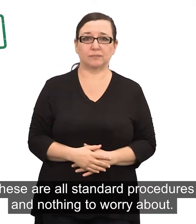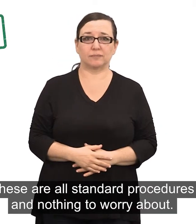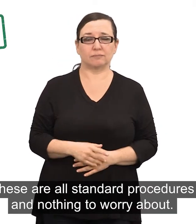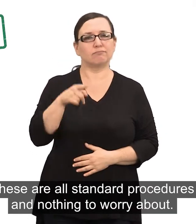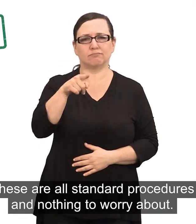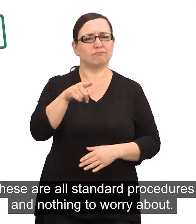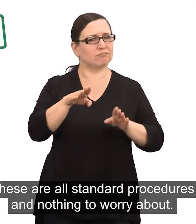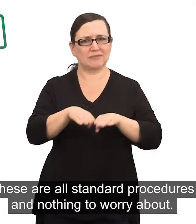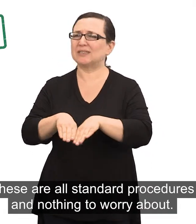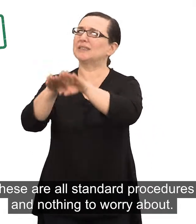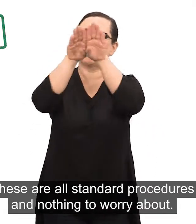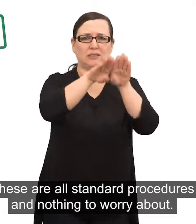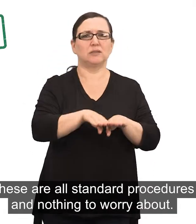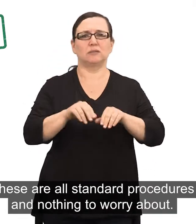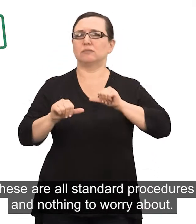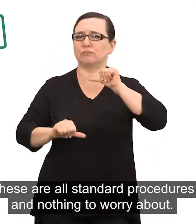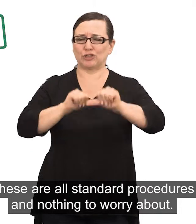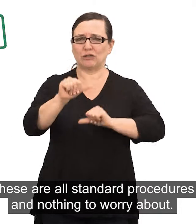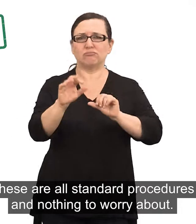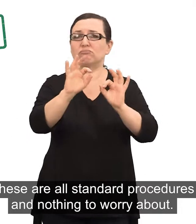These are all standard procedures and nothing to worry about.